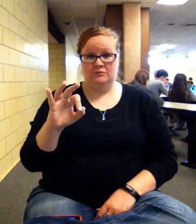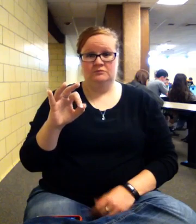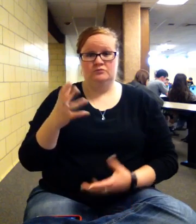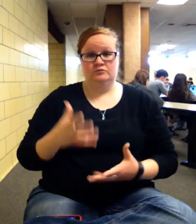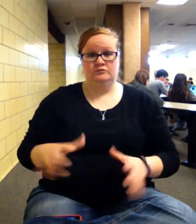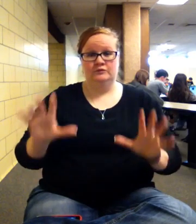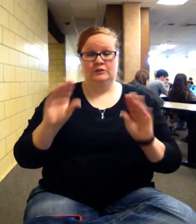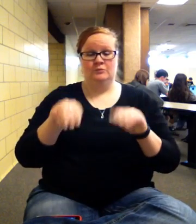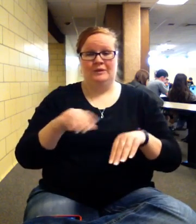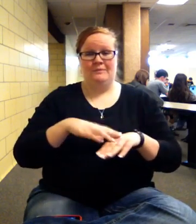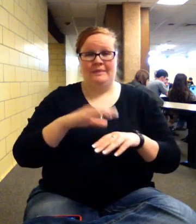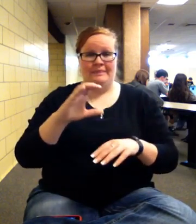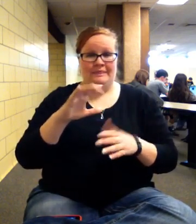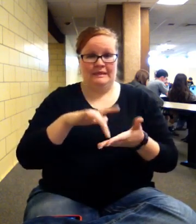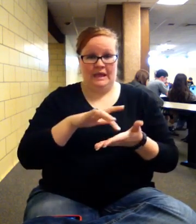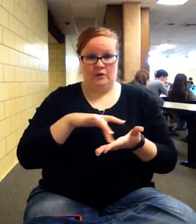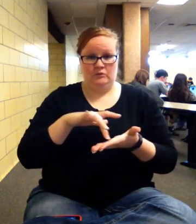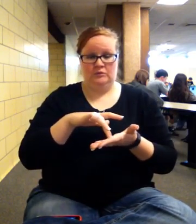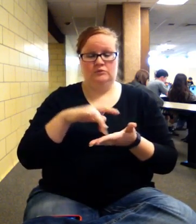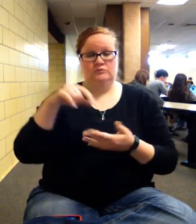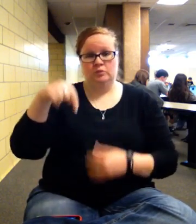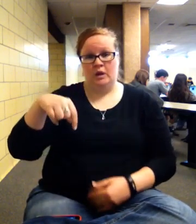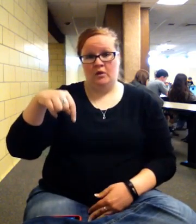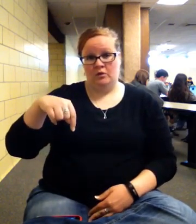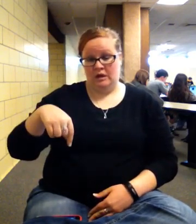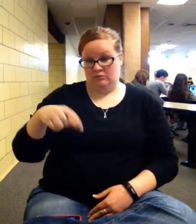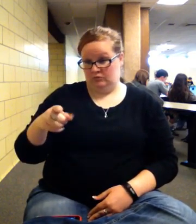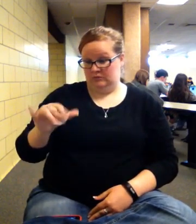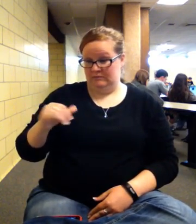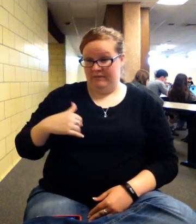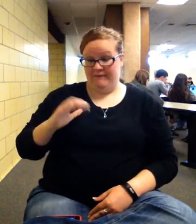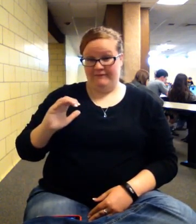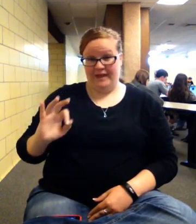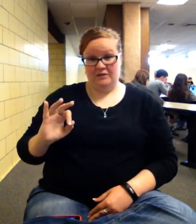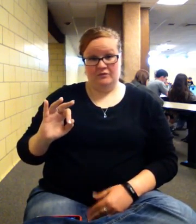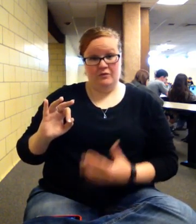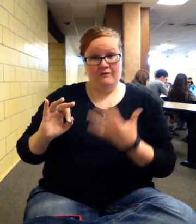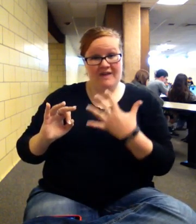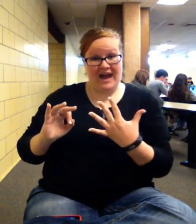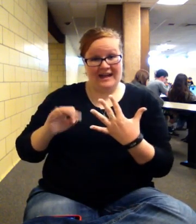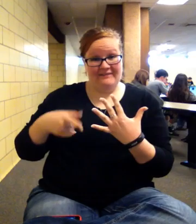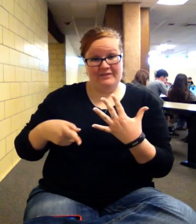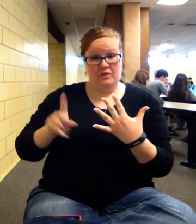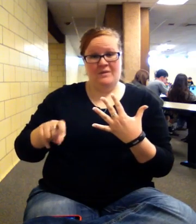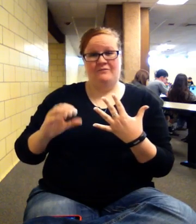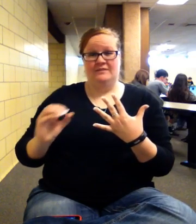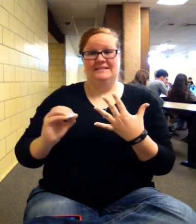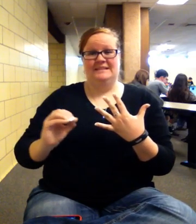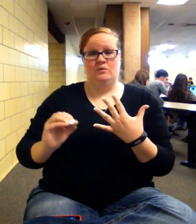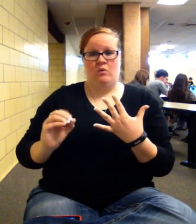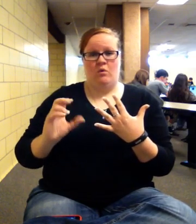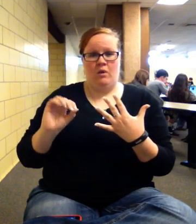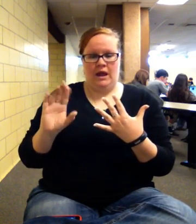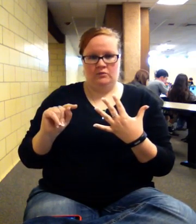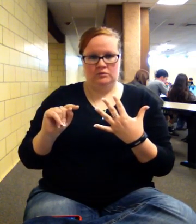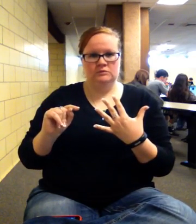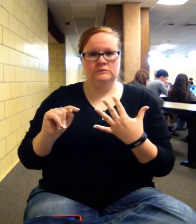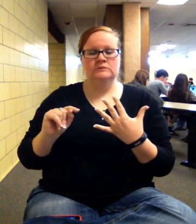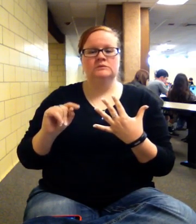calculator, continue to arrow down. If you've still got a cash flow number five setting in there, you've got to zero it out. So a zero cash flow